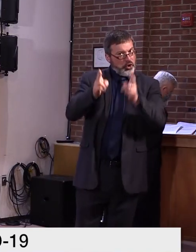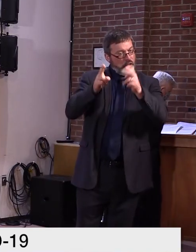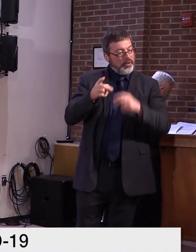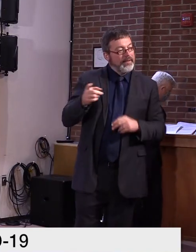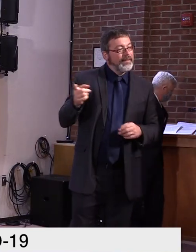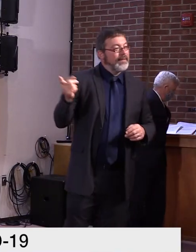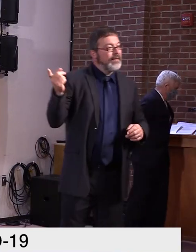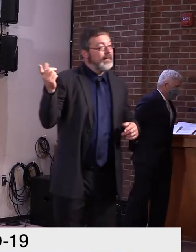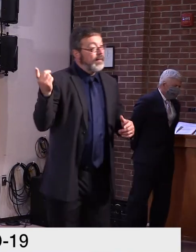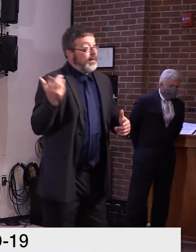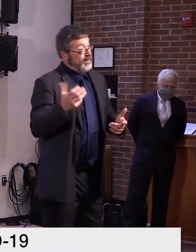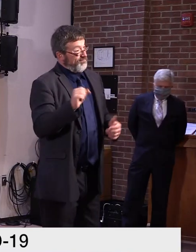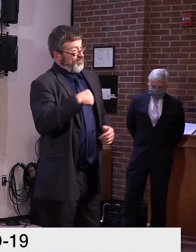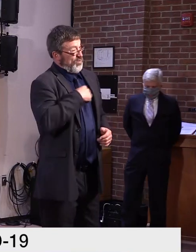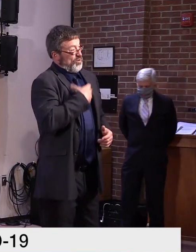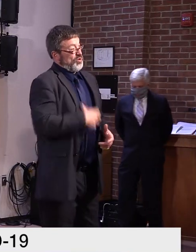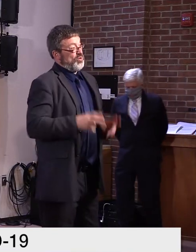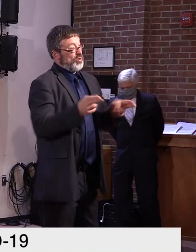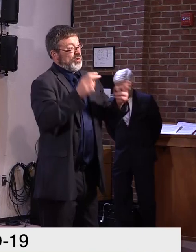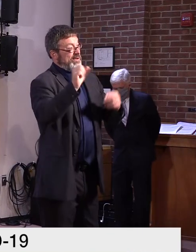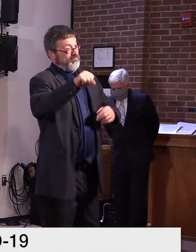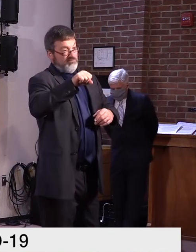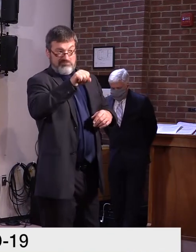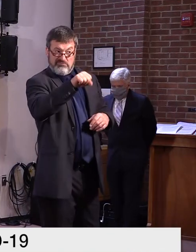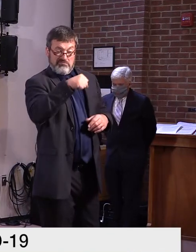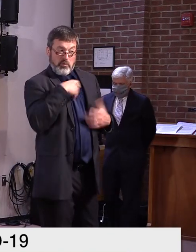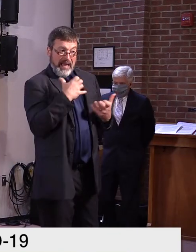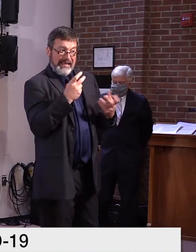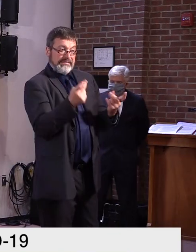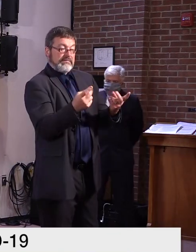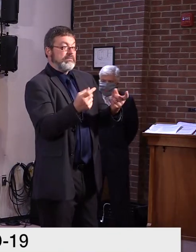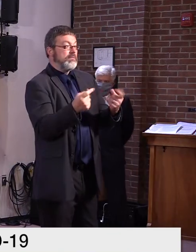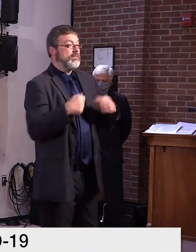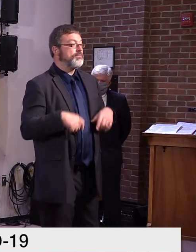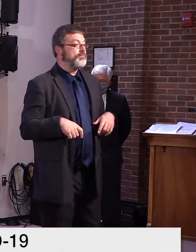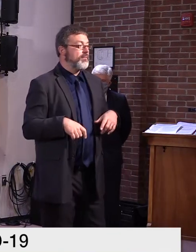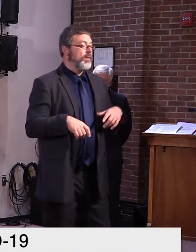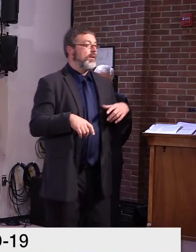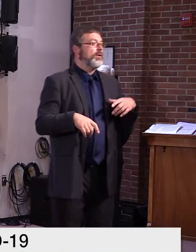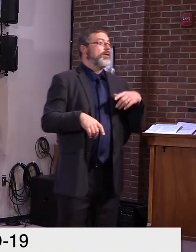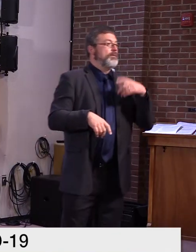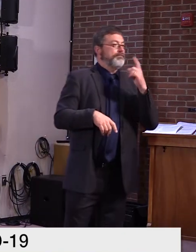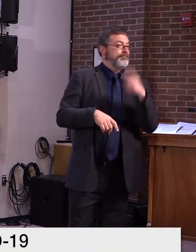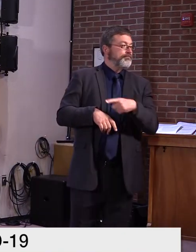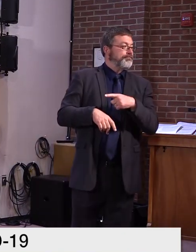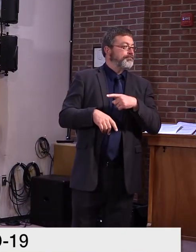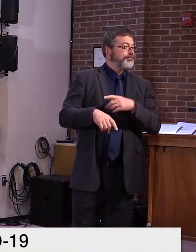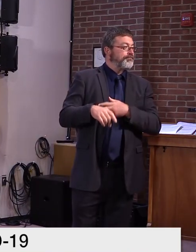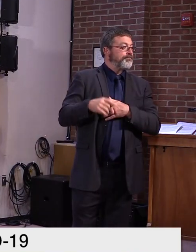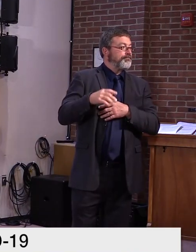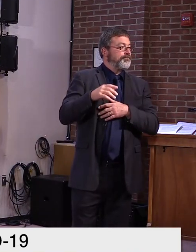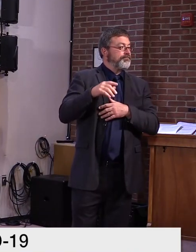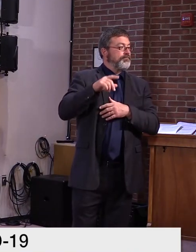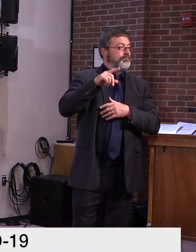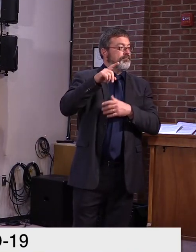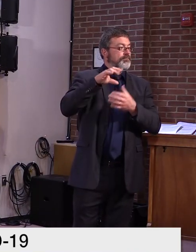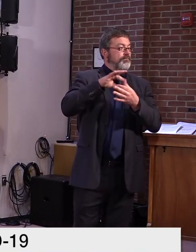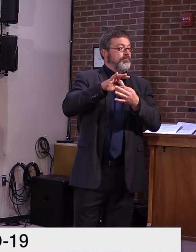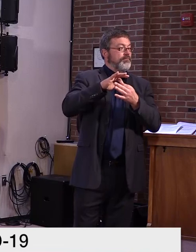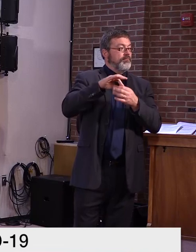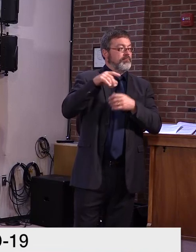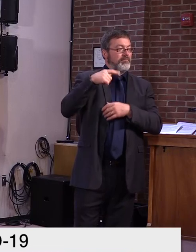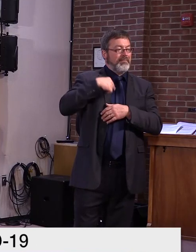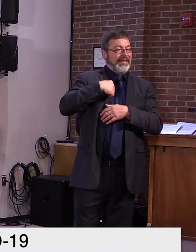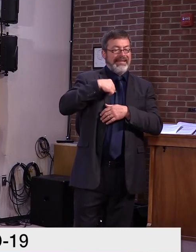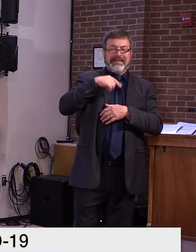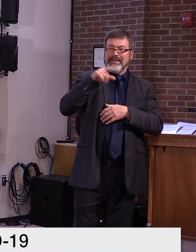Avery WCAX. My question is for secretary French. We're hearing a wide variety of stories from schools.